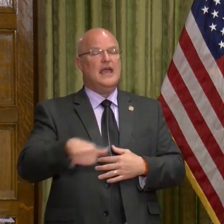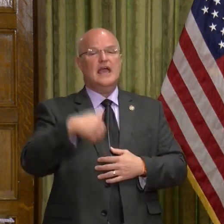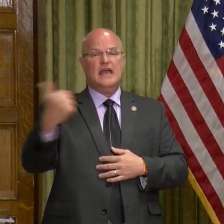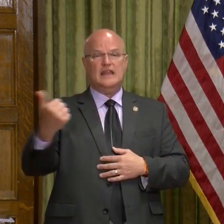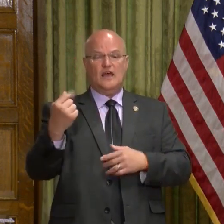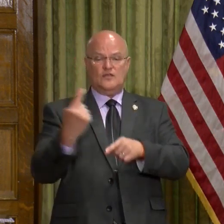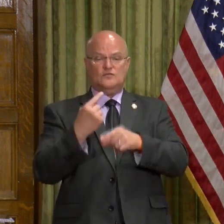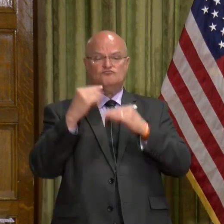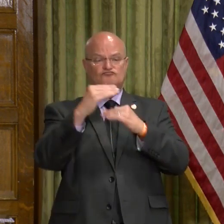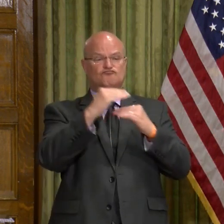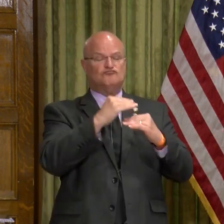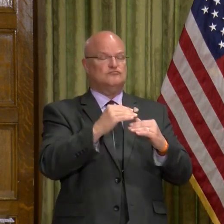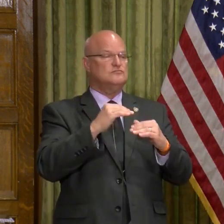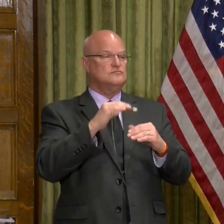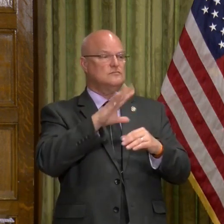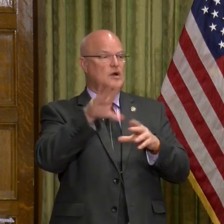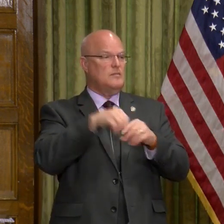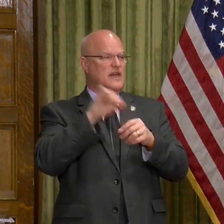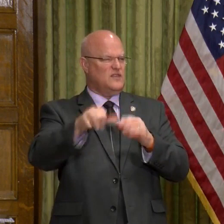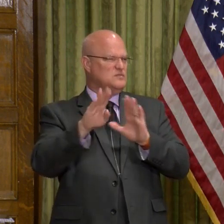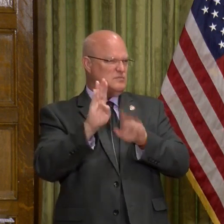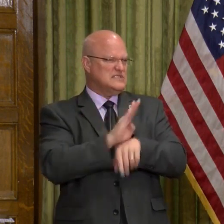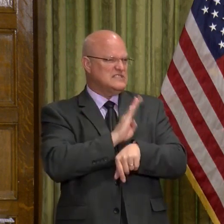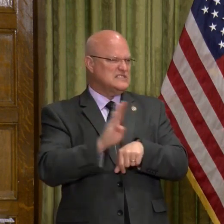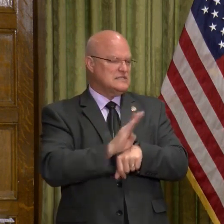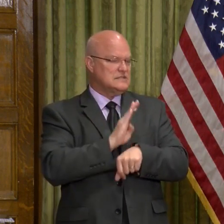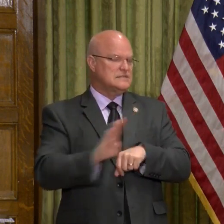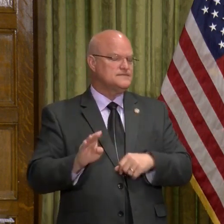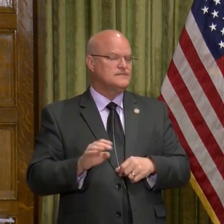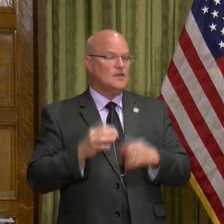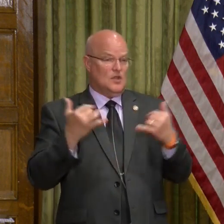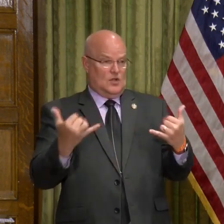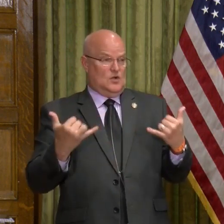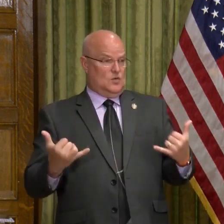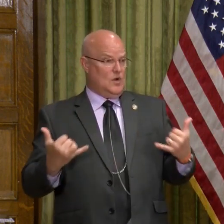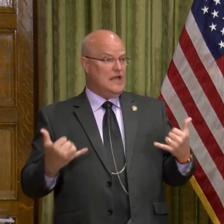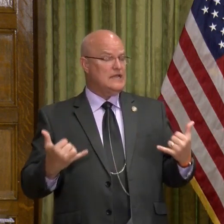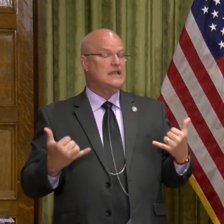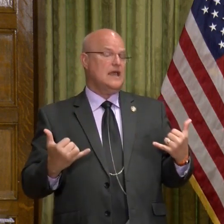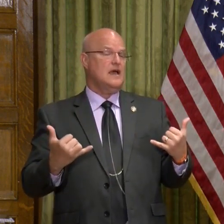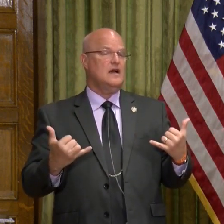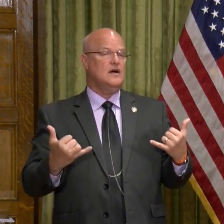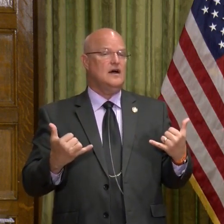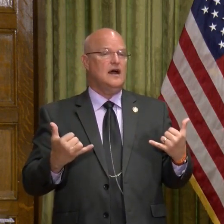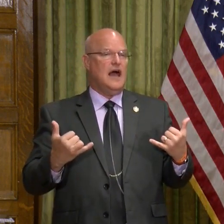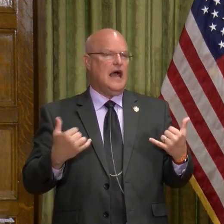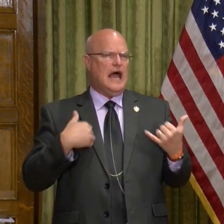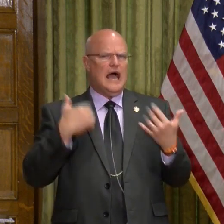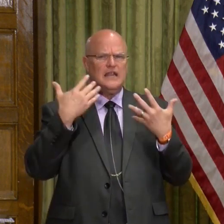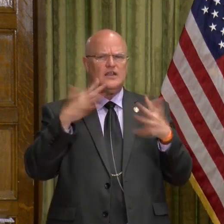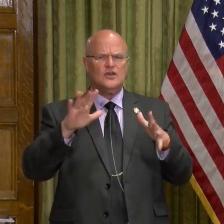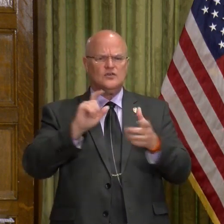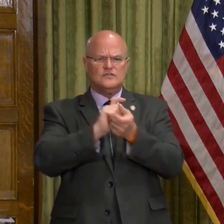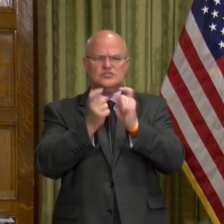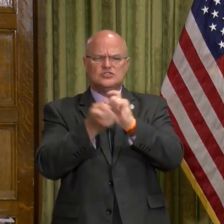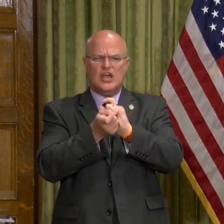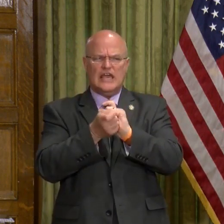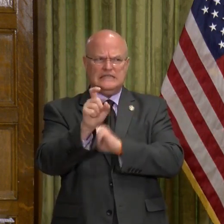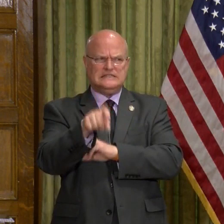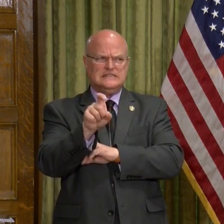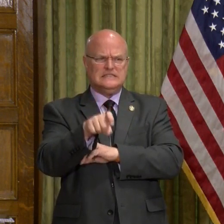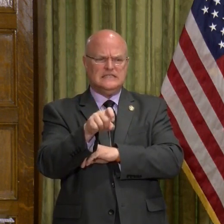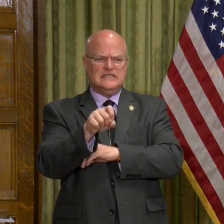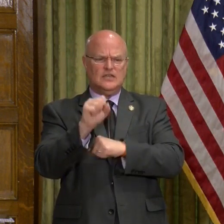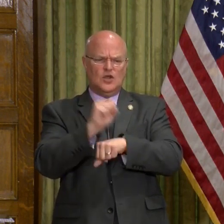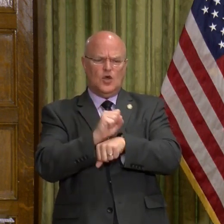regulations pertaining to those businesses. Right now, I don't know that there's any change that's needed.